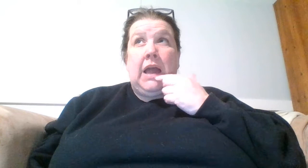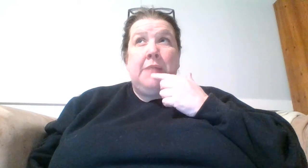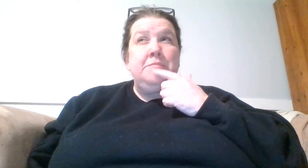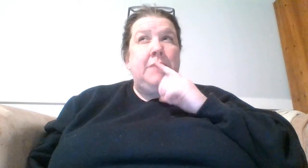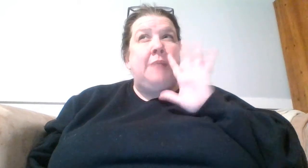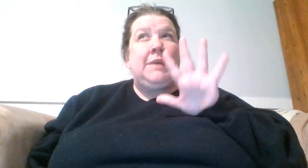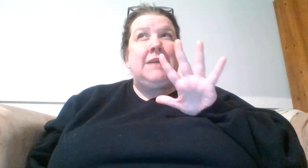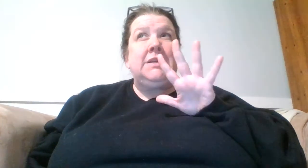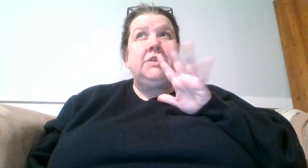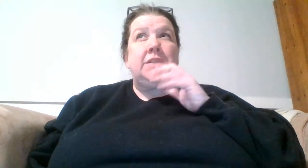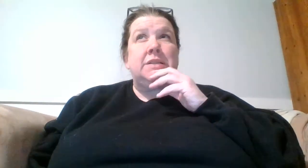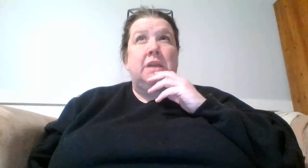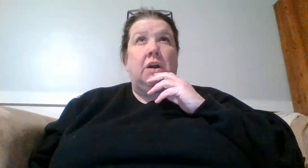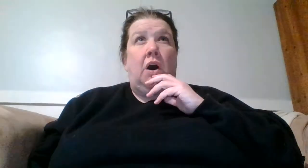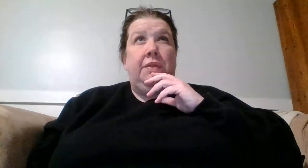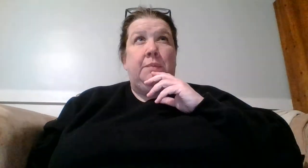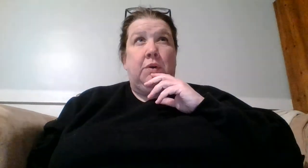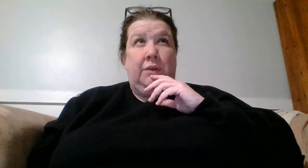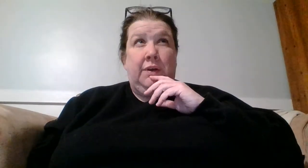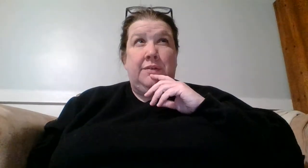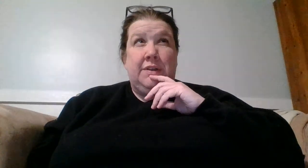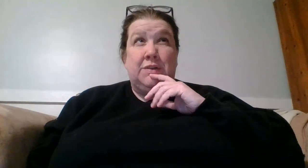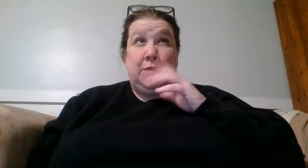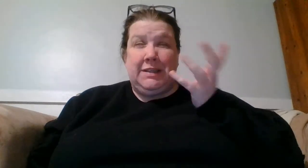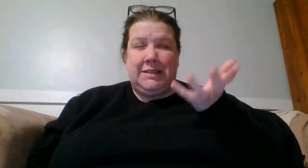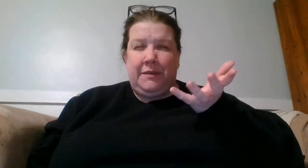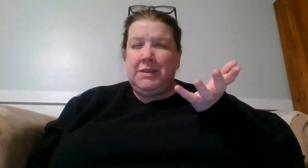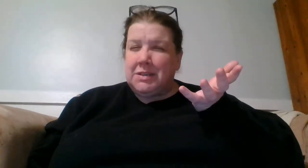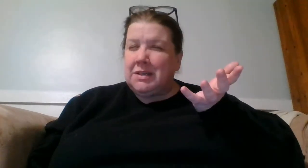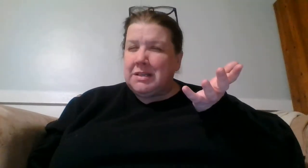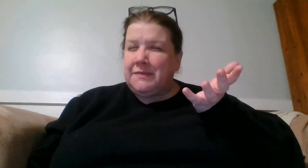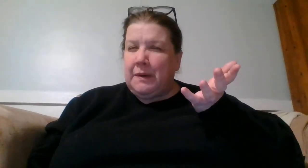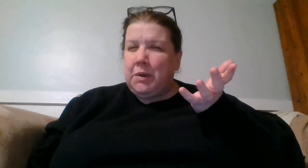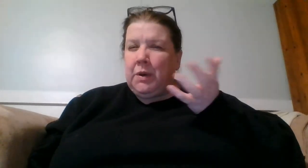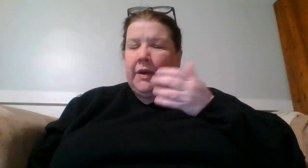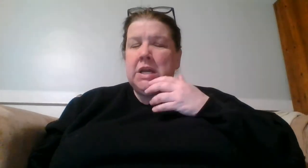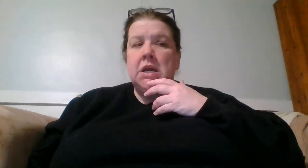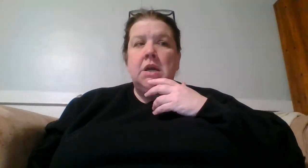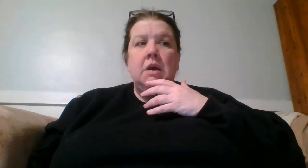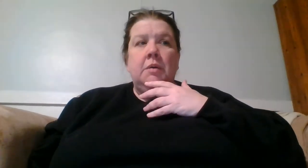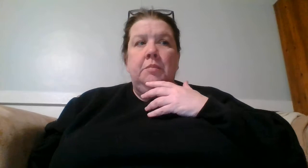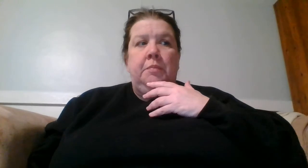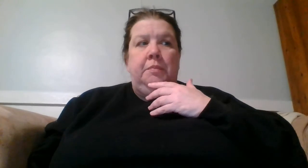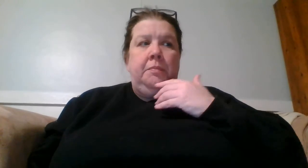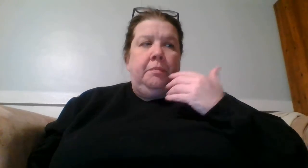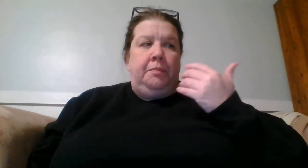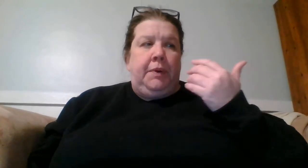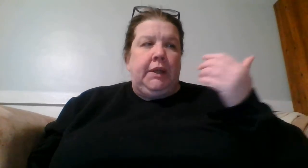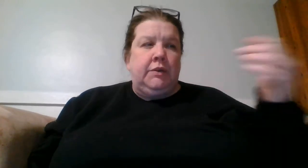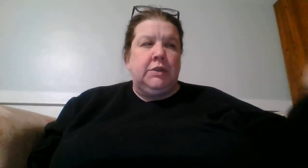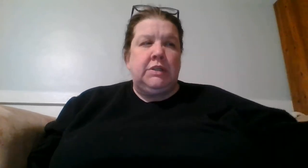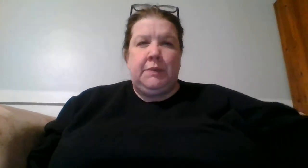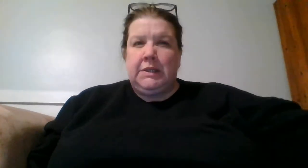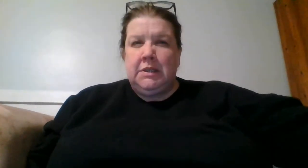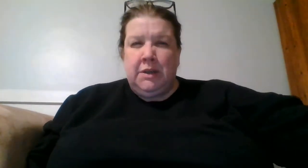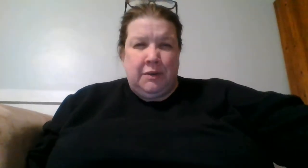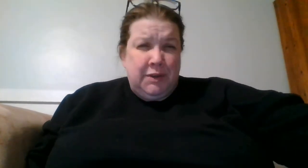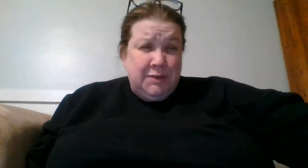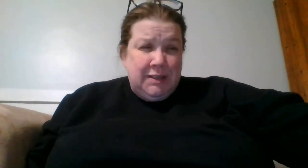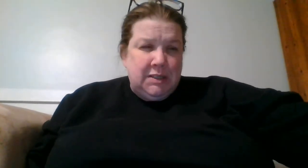I'm guessing Jessie's going to call them earlier than the 27th just because it's February. But usually she waits, you know, usually it's